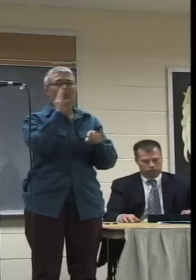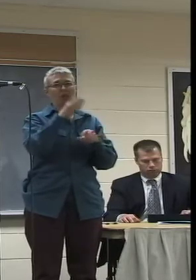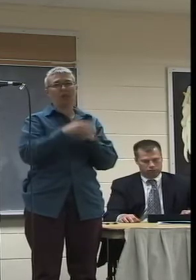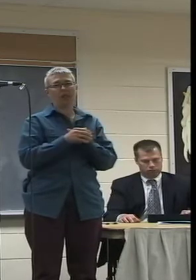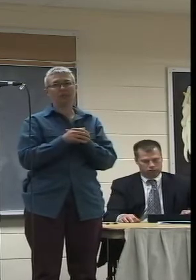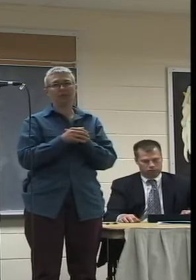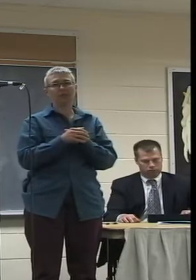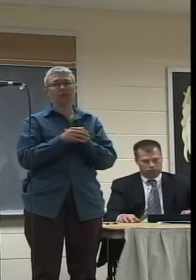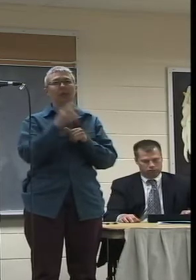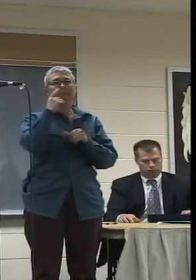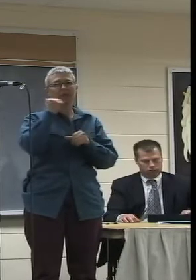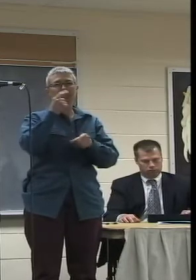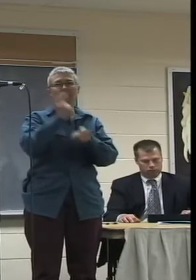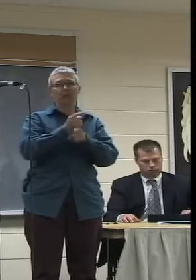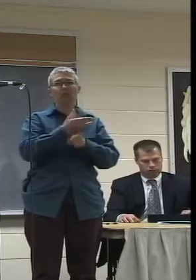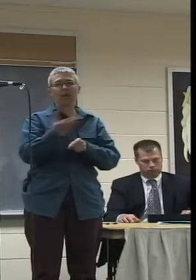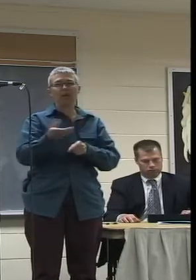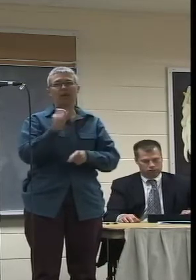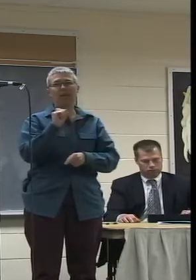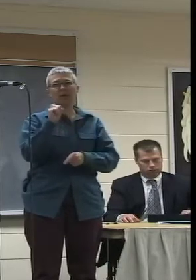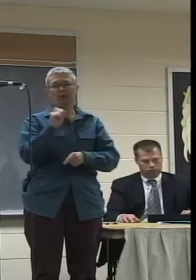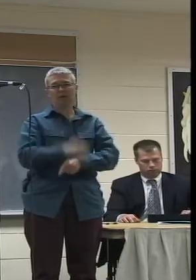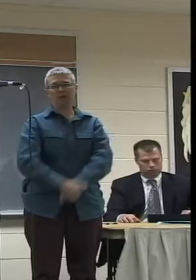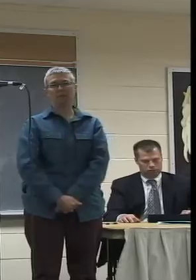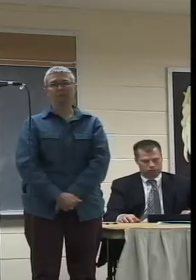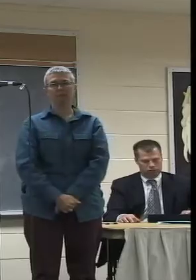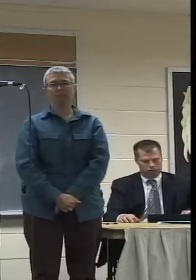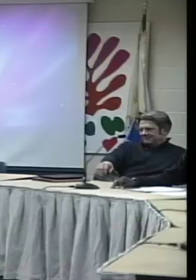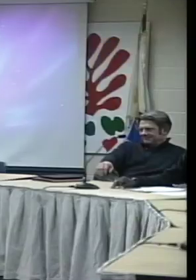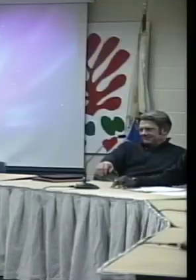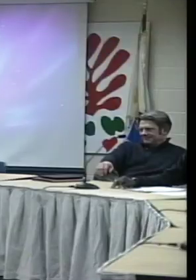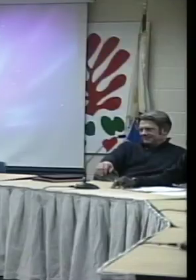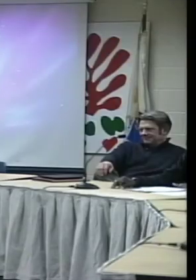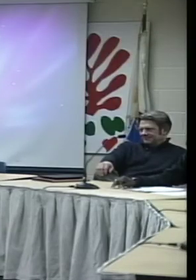doing this because it's the right thing to do. Thank you.